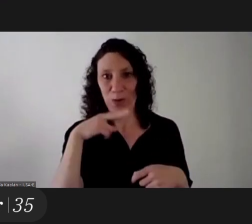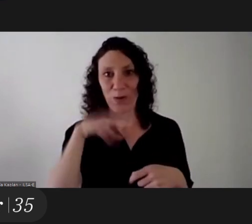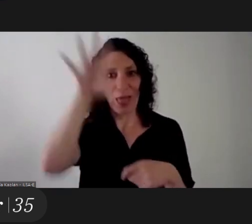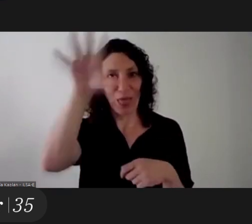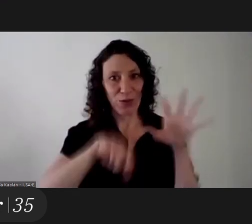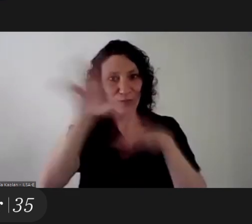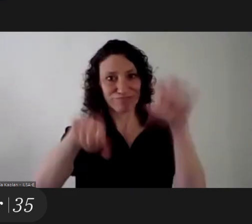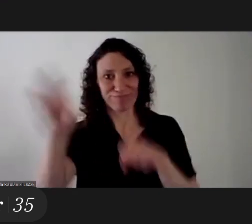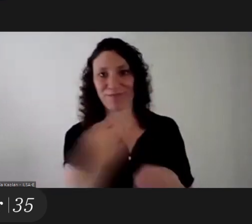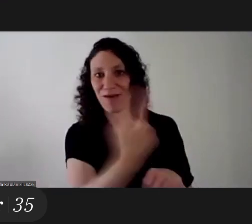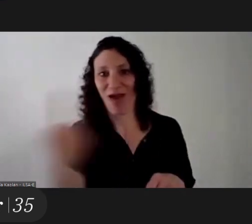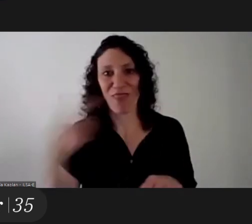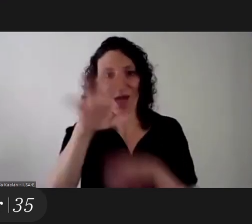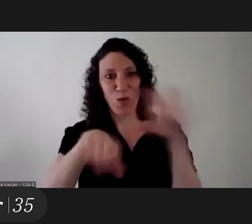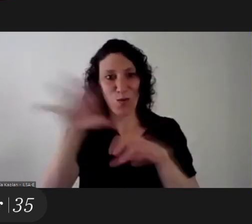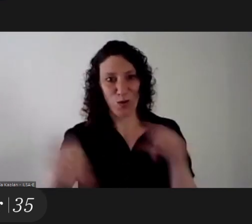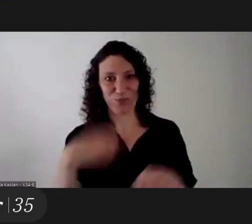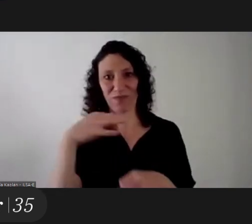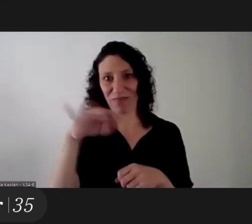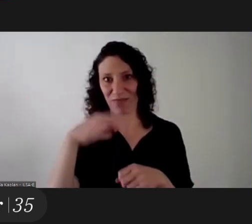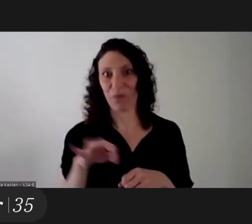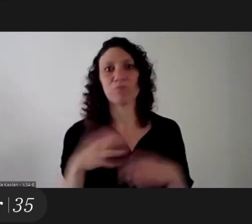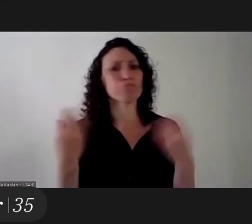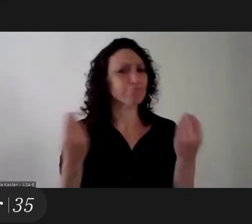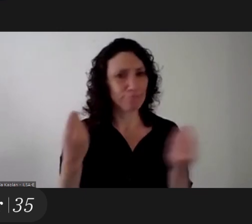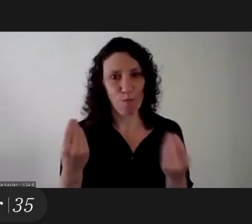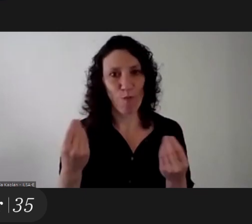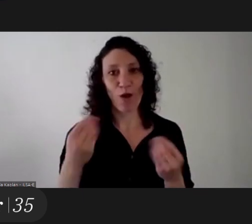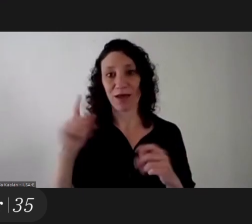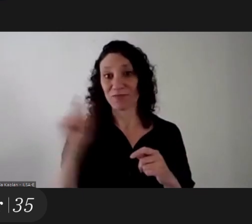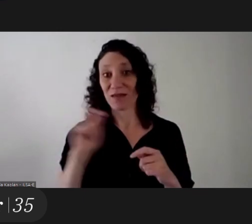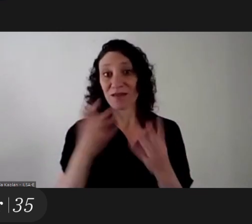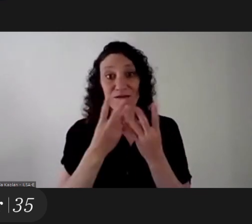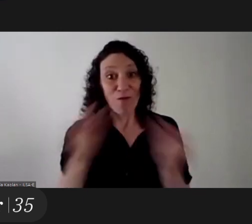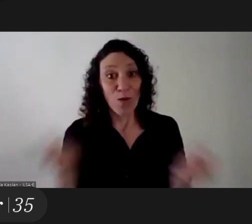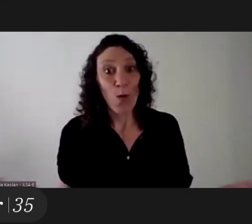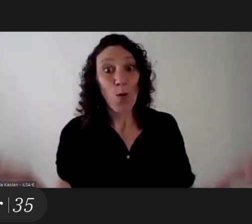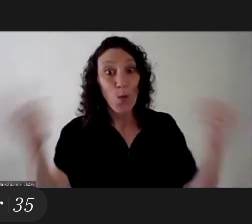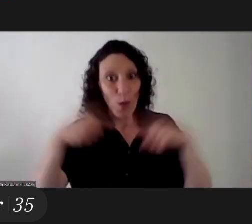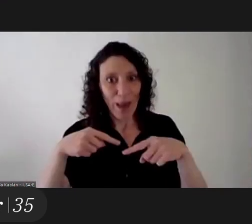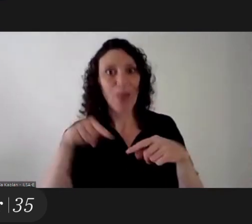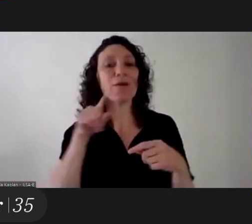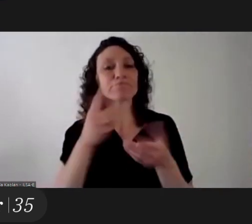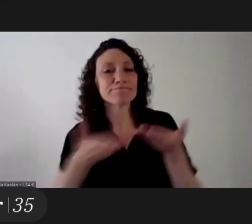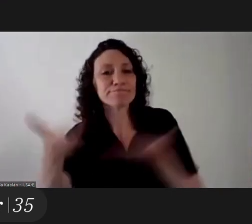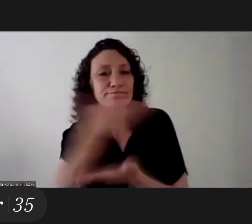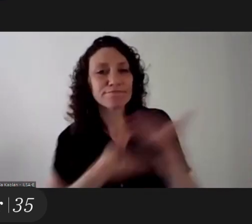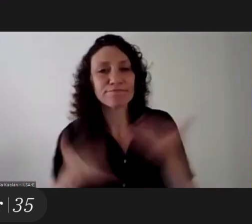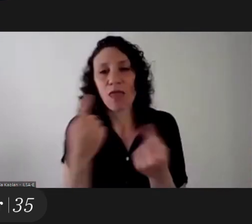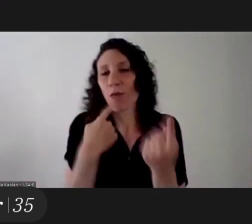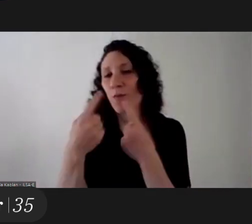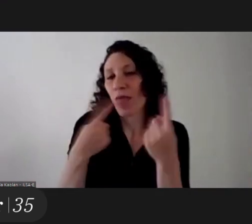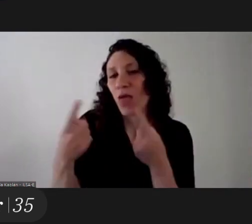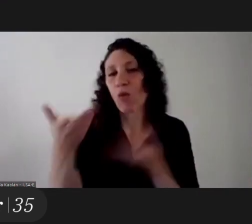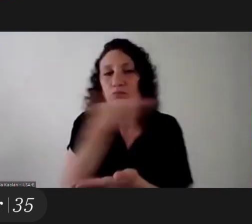our green handkerchief because then when we return from uh the break we will be